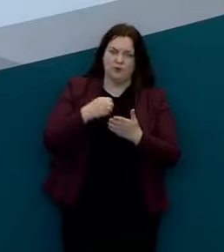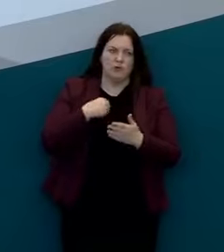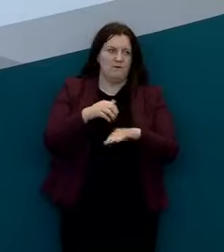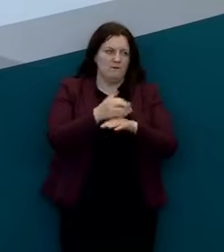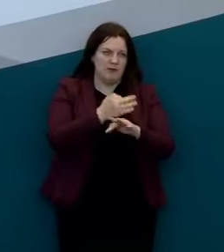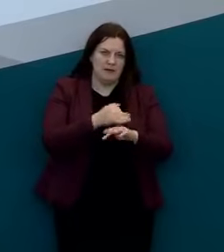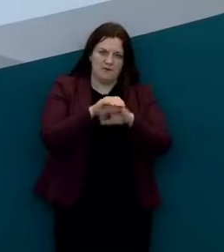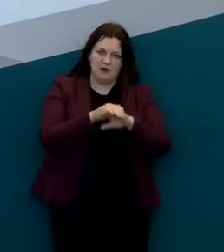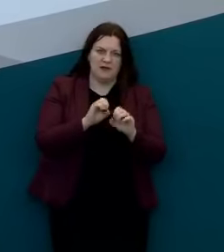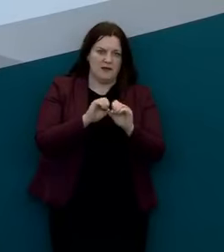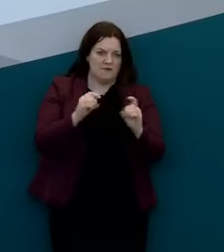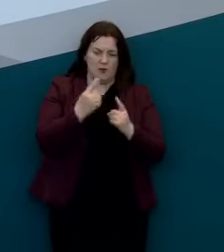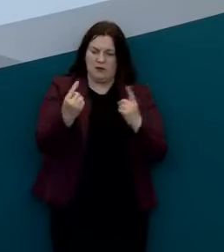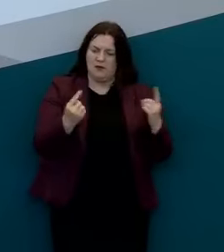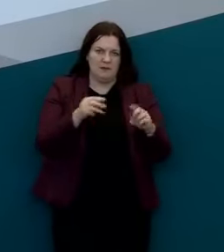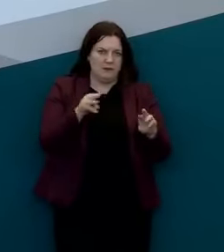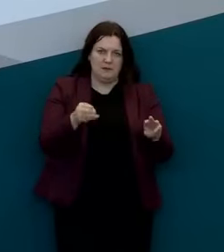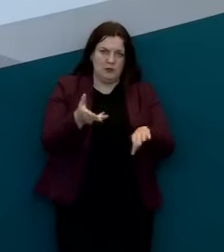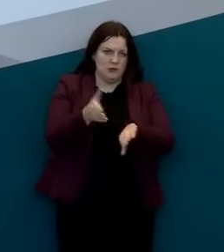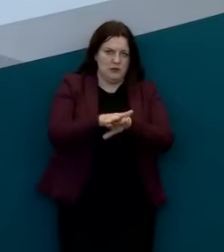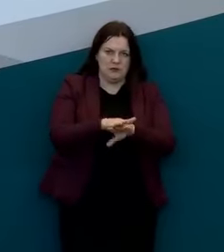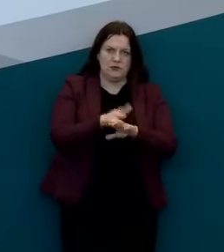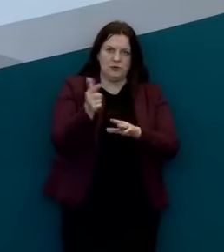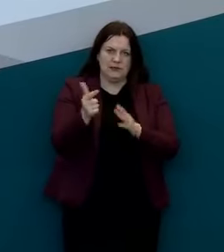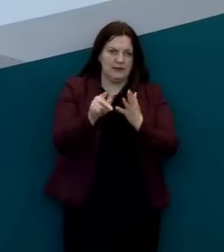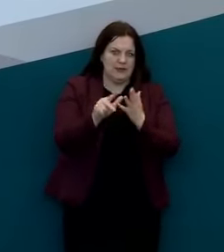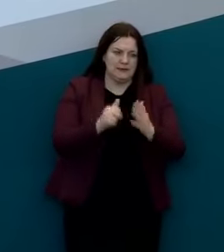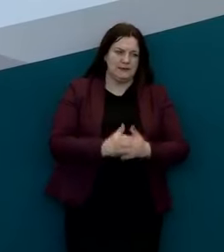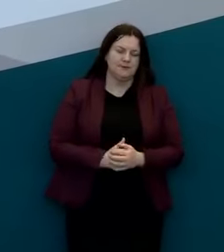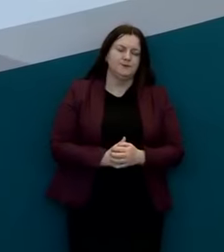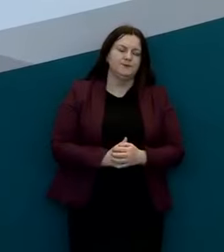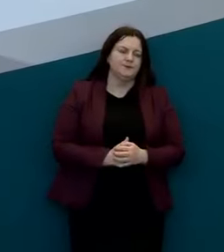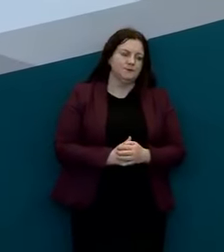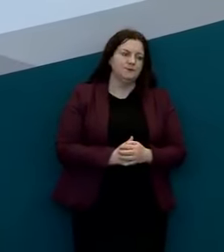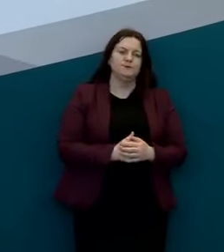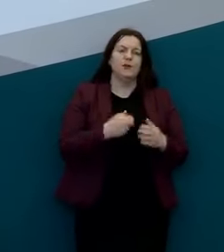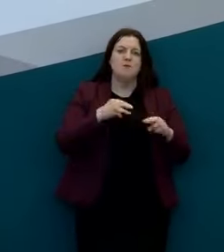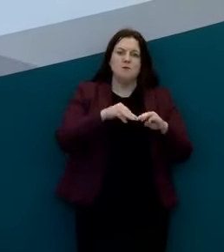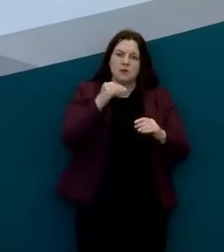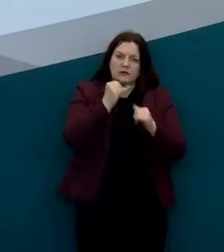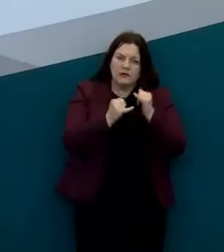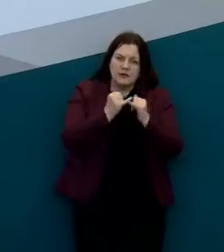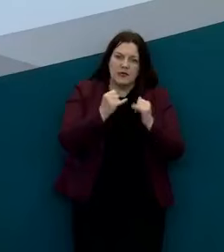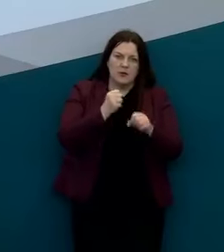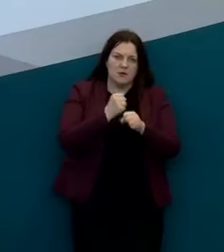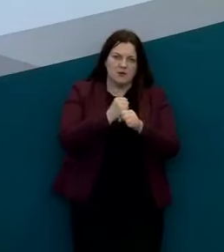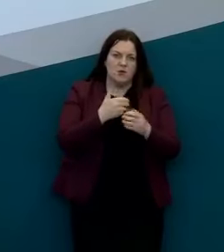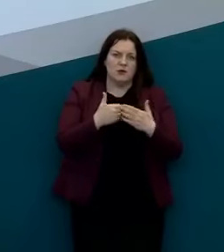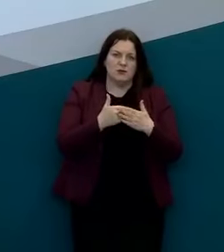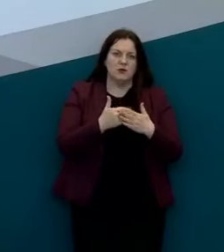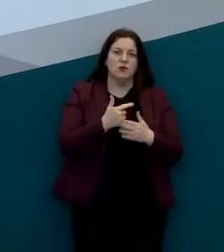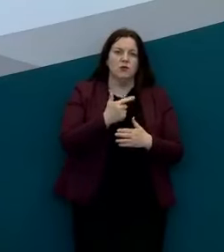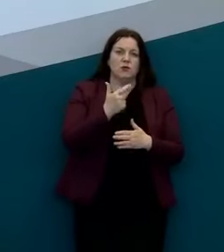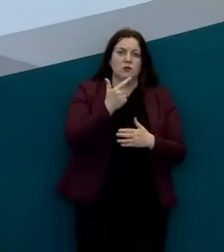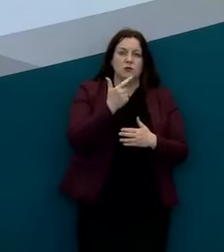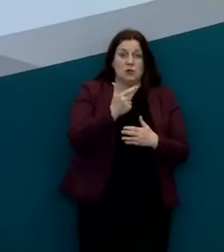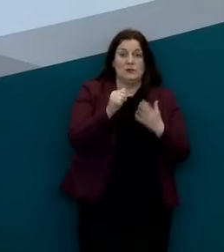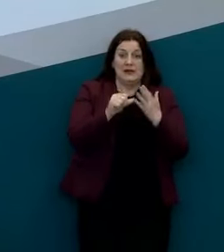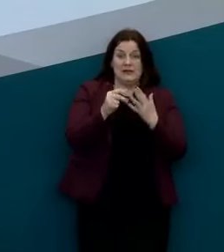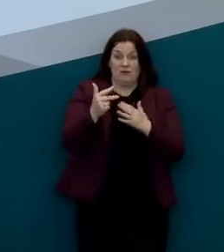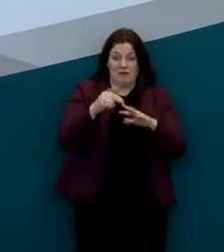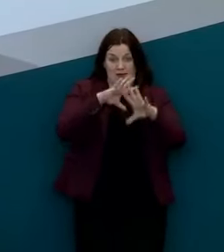of each and every one of these people a little more detail on the breakdown of deaths 263 as I've said